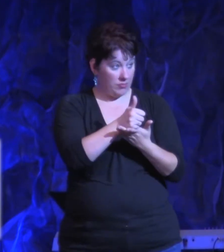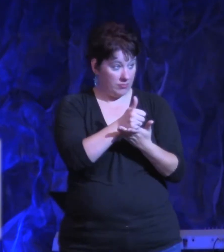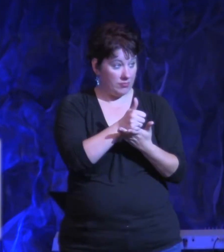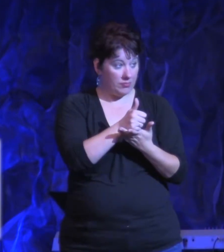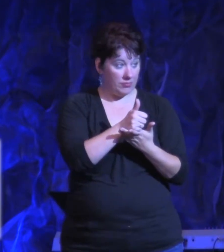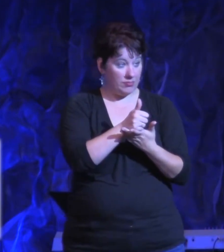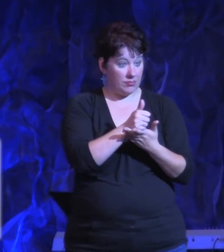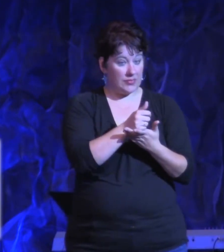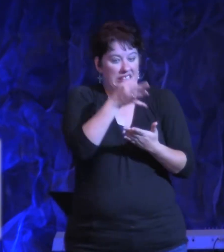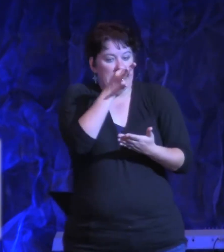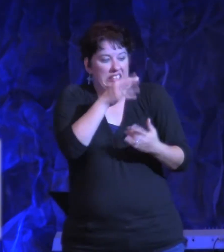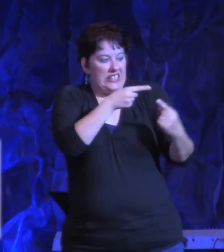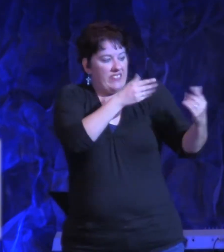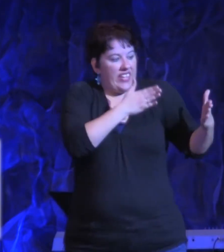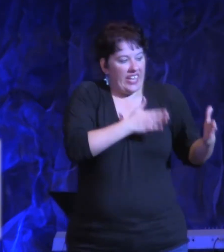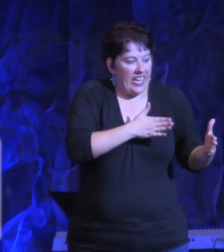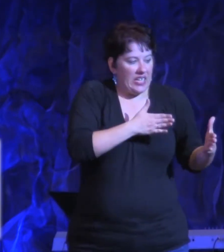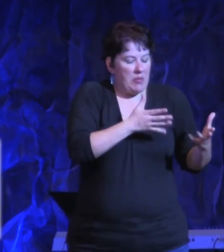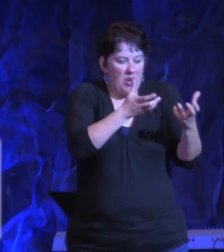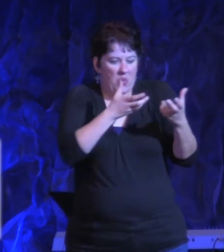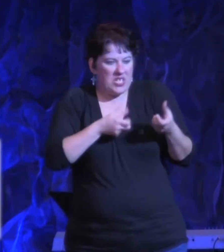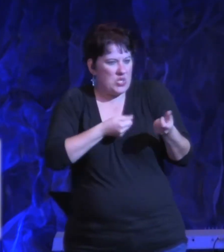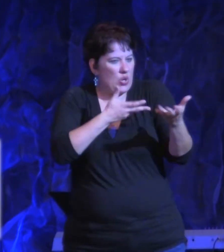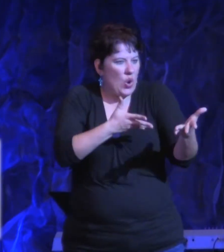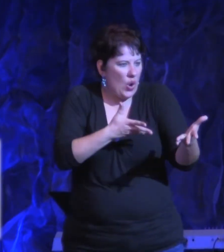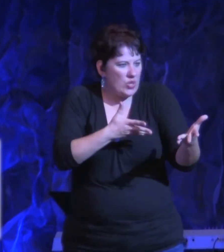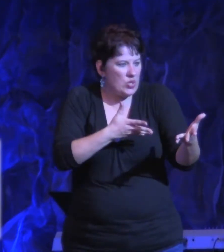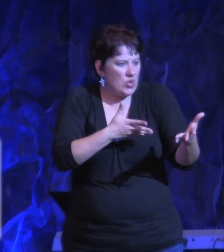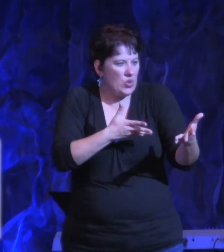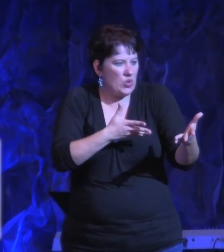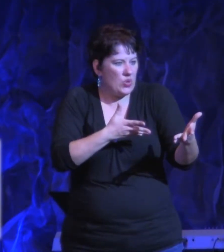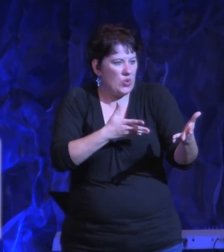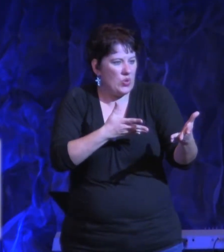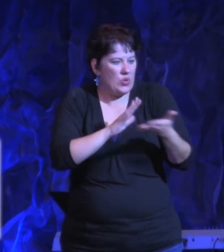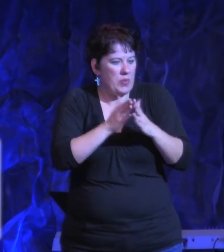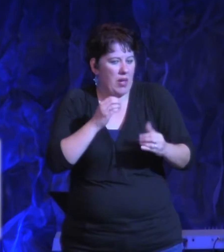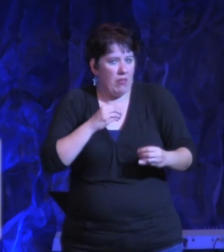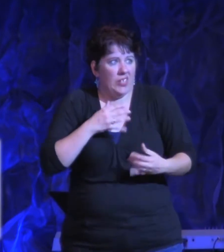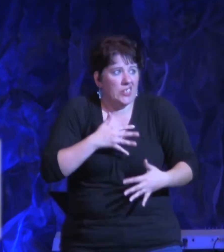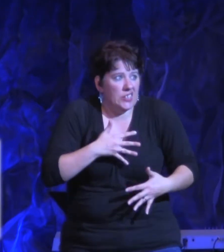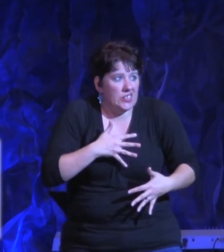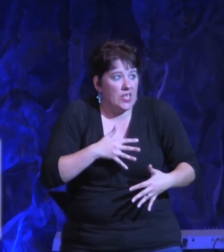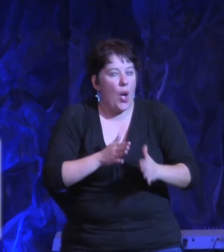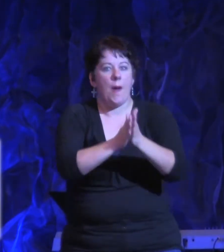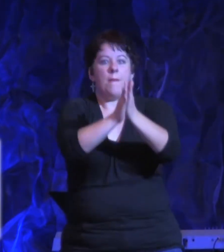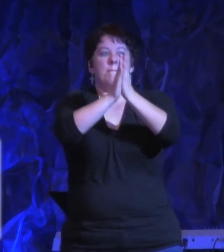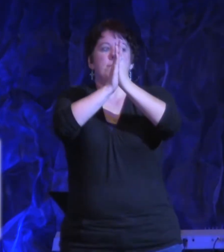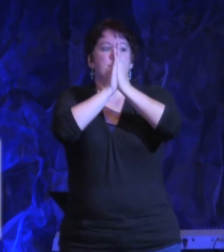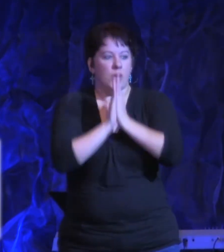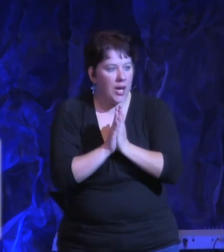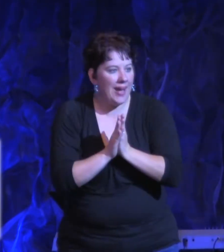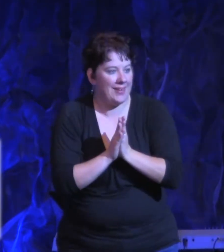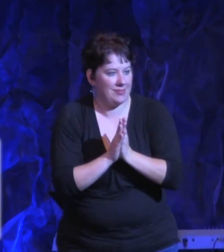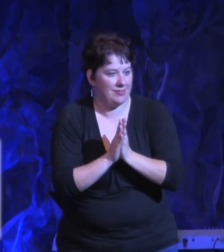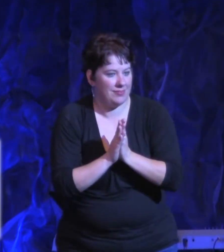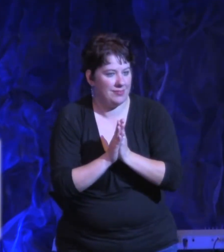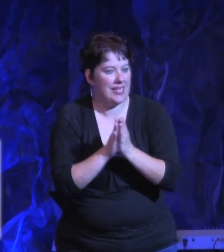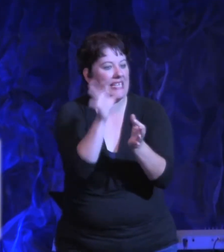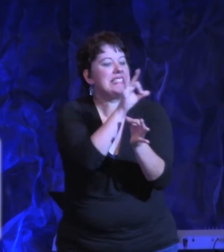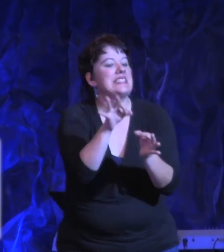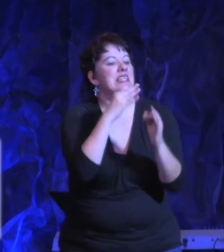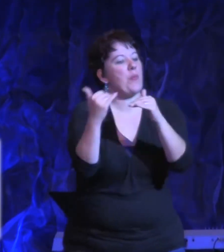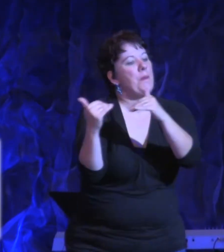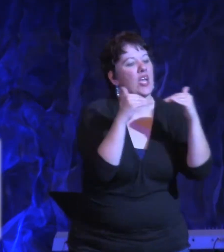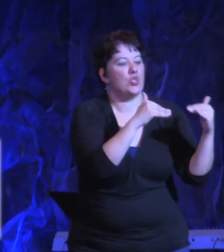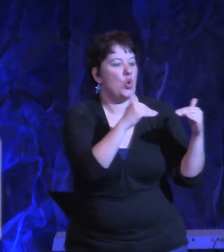If the enemy wants to wrap you up with the spirit of fear, do warfare. It's a war. God has